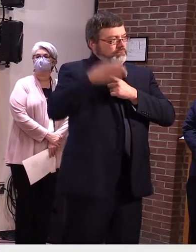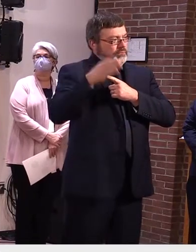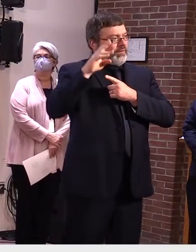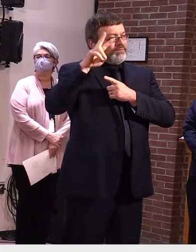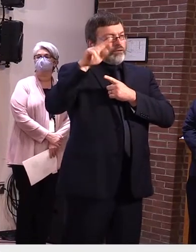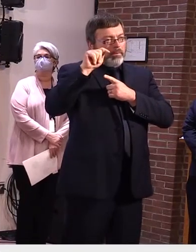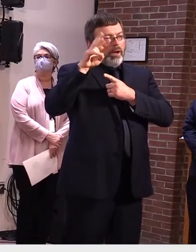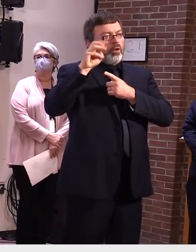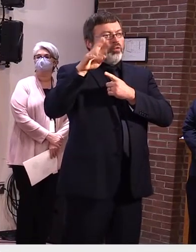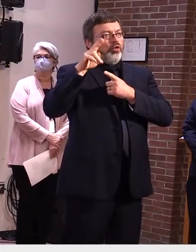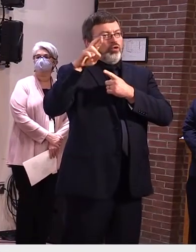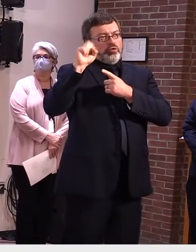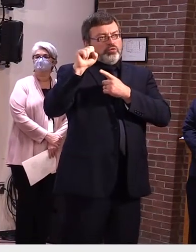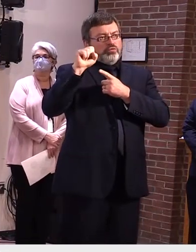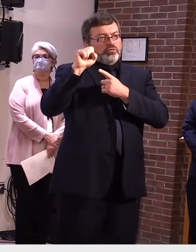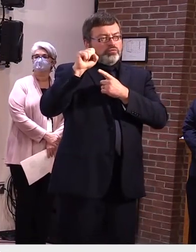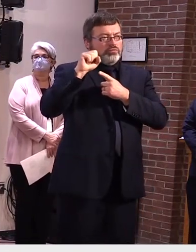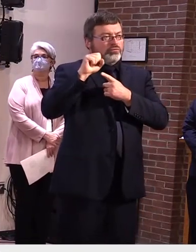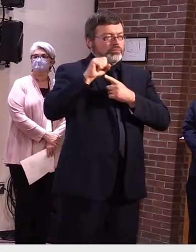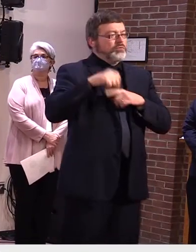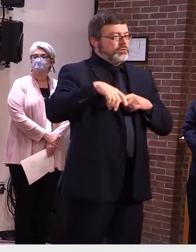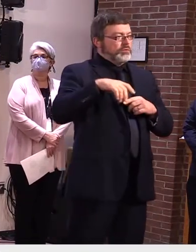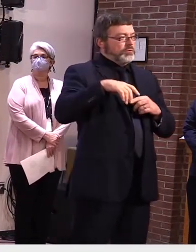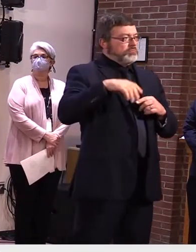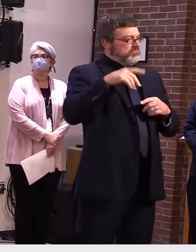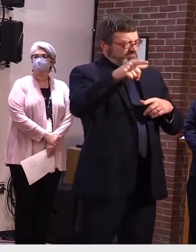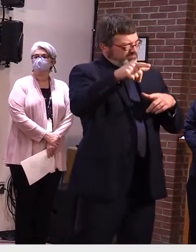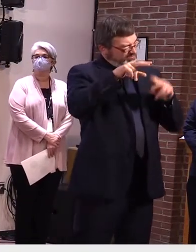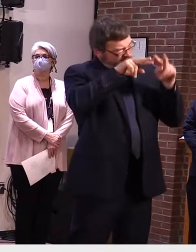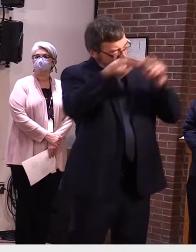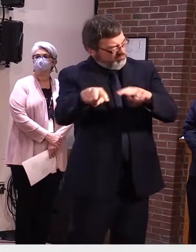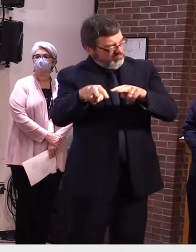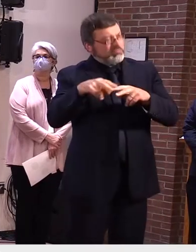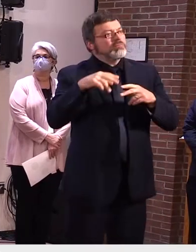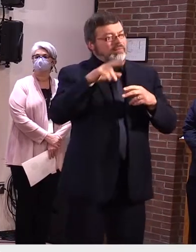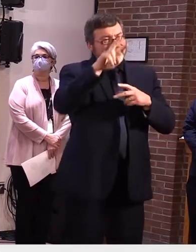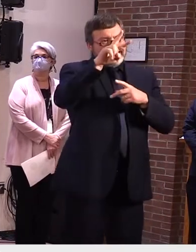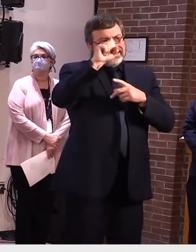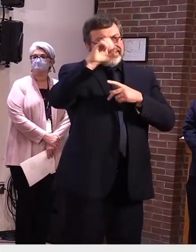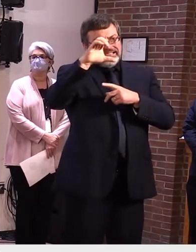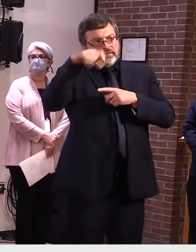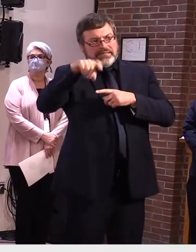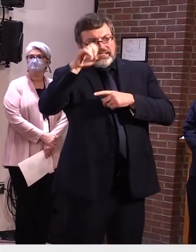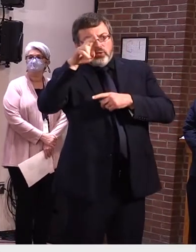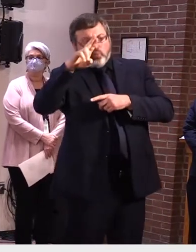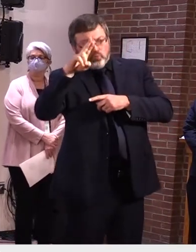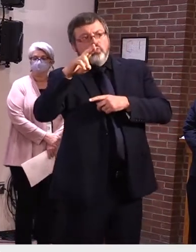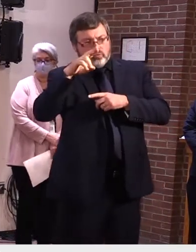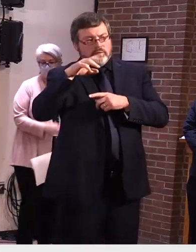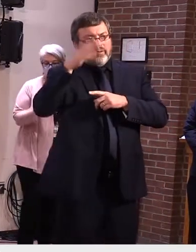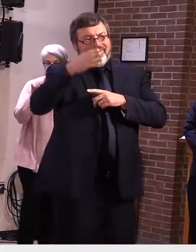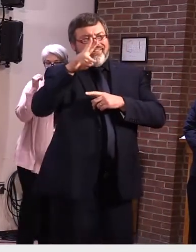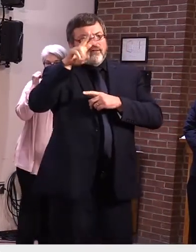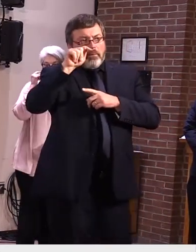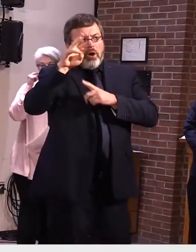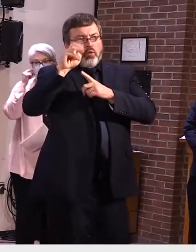wonderful opportunity. And now I would like to introduce Deputy Secretary Heather Boucher.